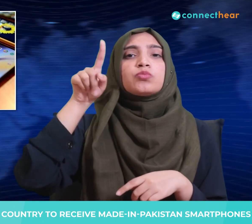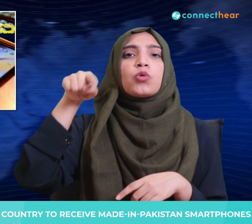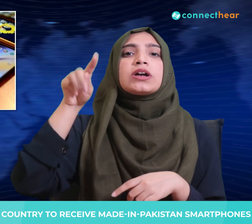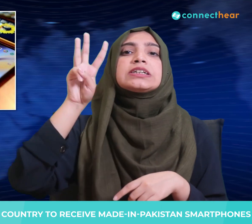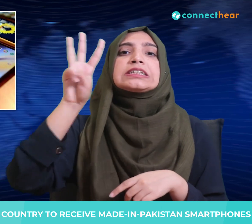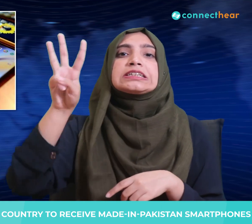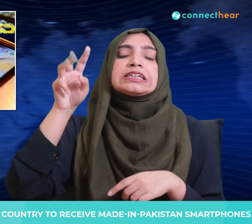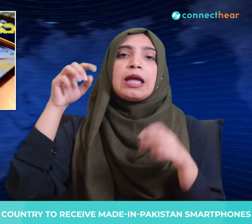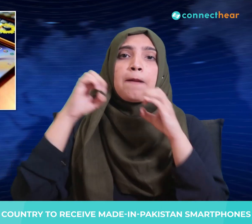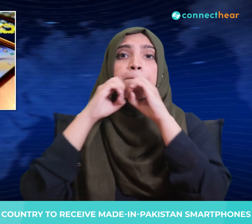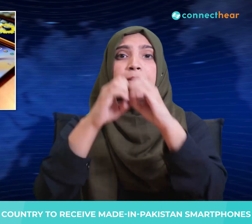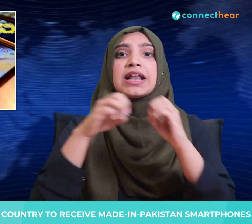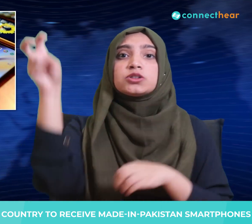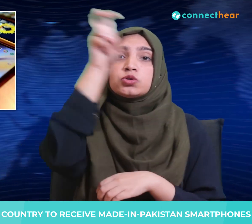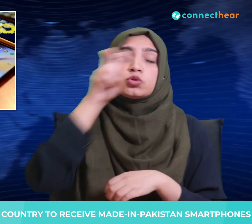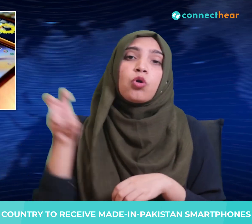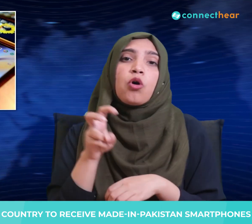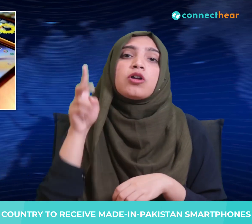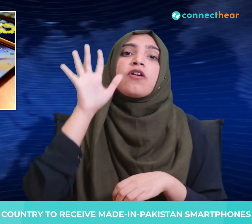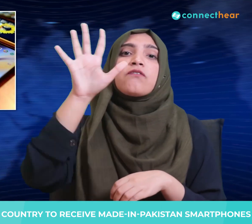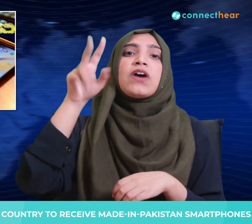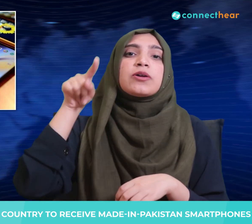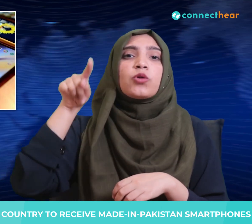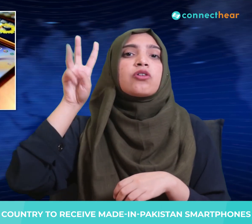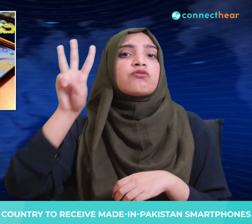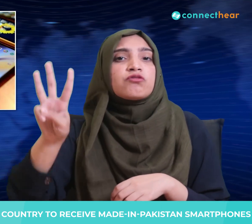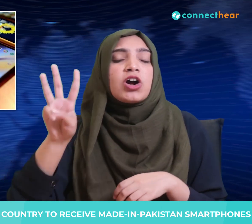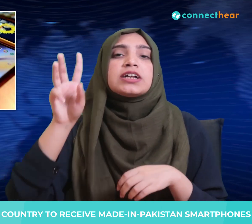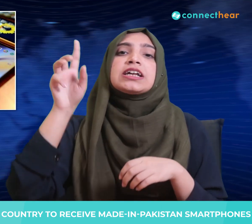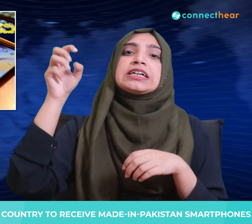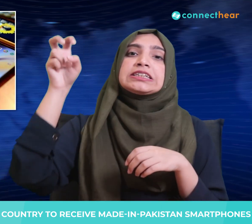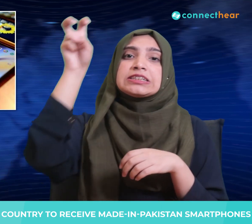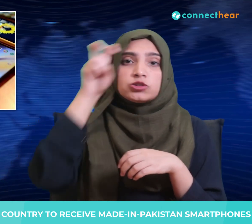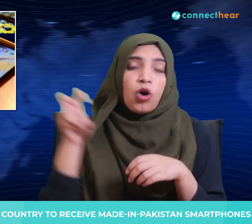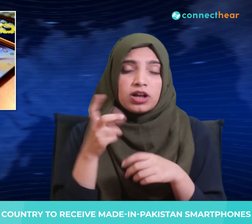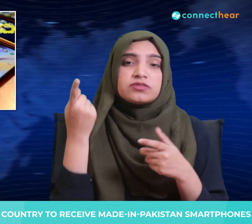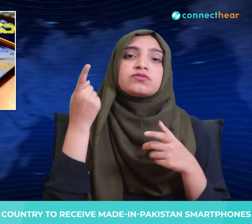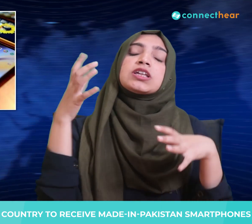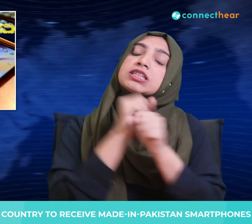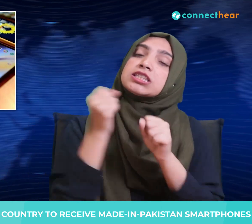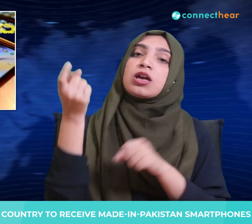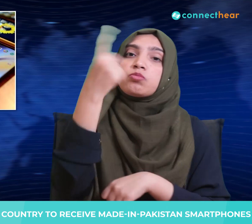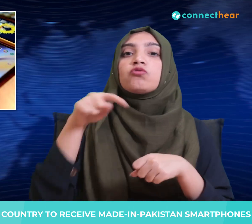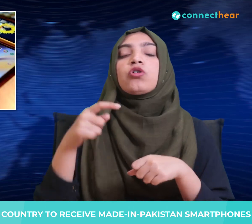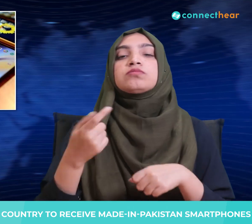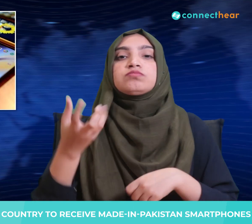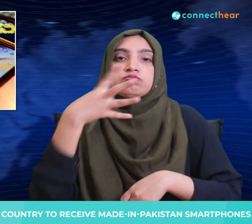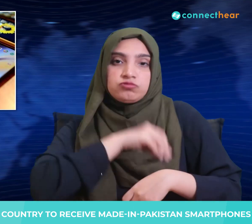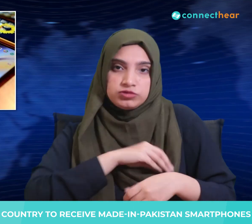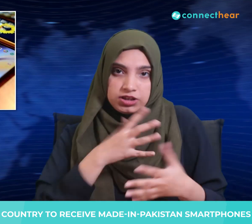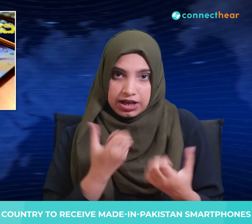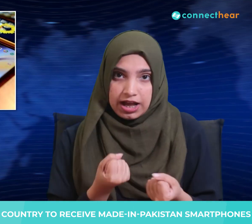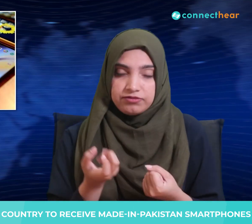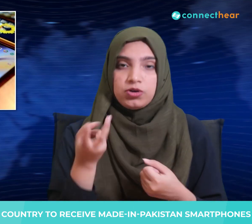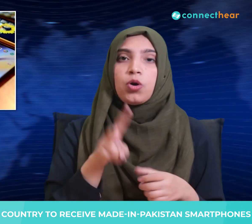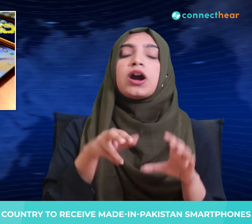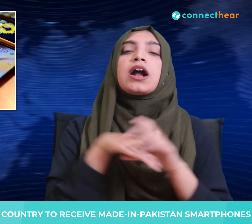.58 billion during the same comparative in the previous year. Mobile phone imports accounted for $1